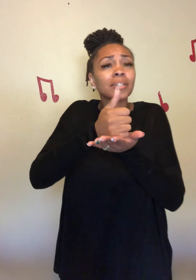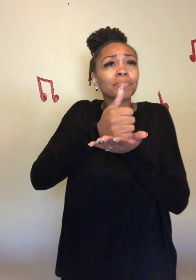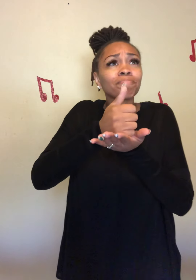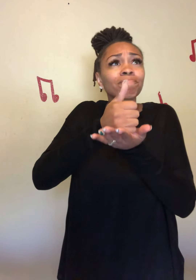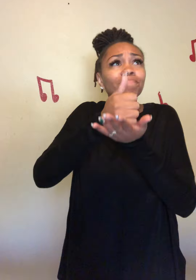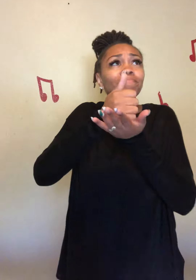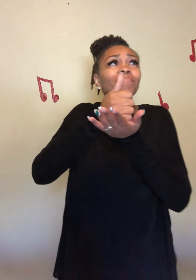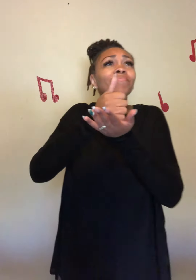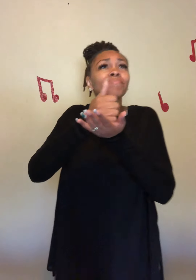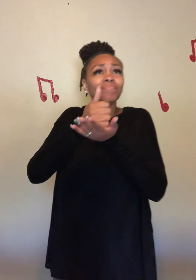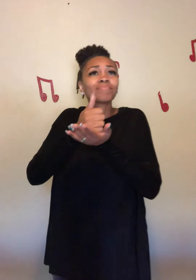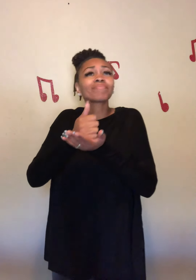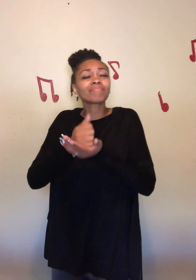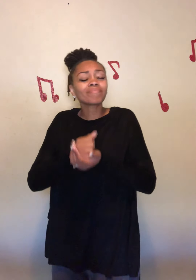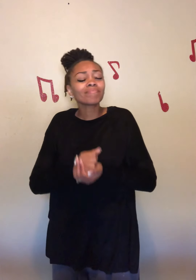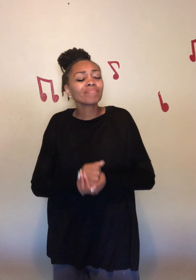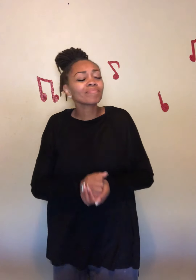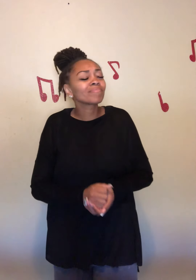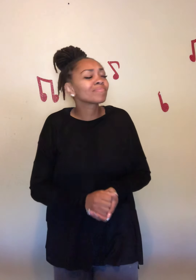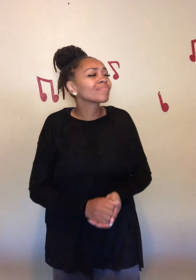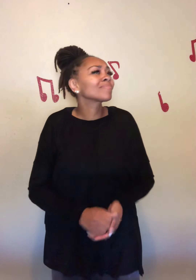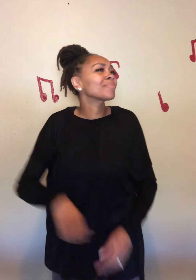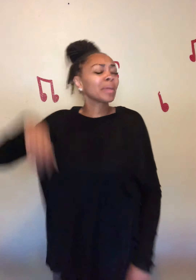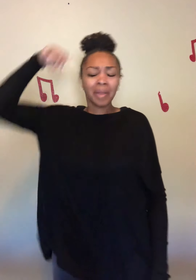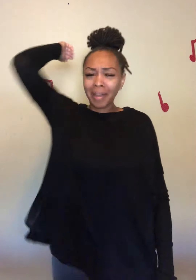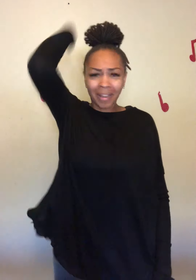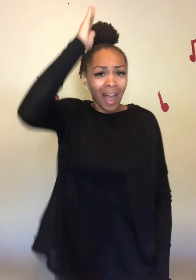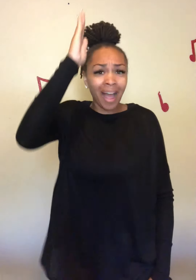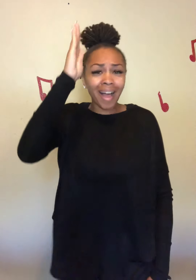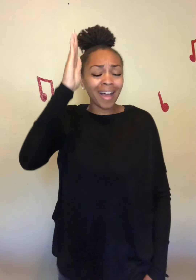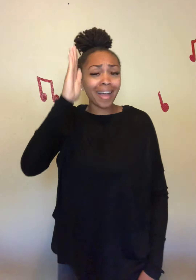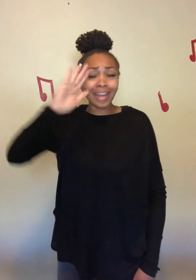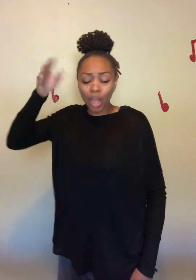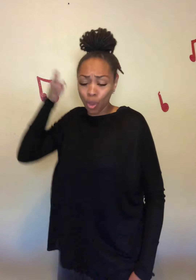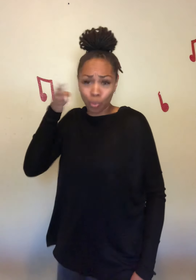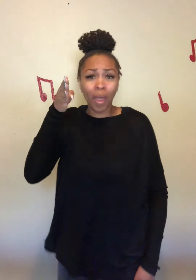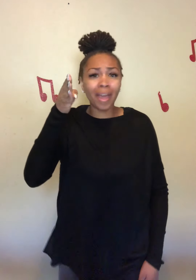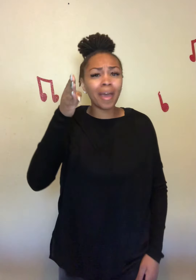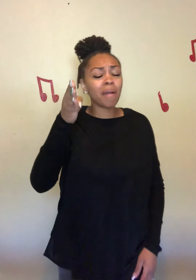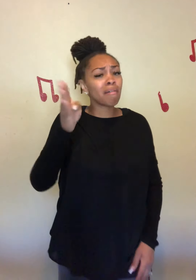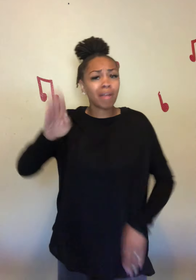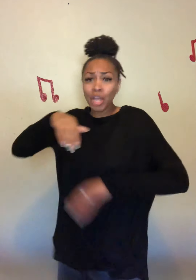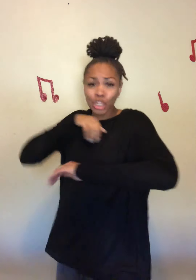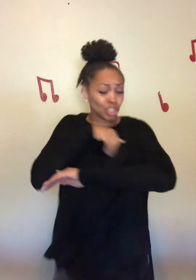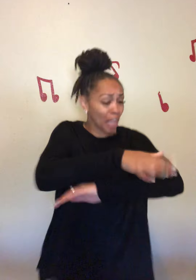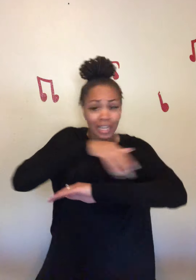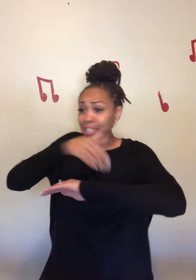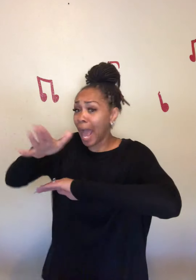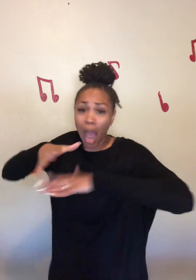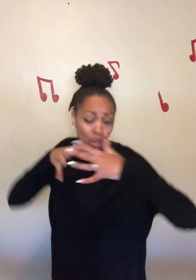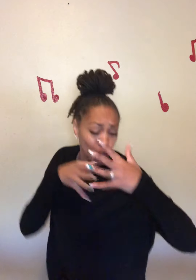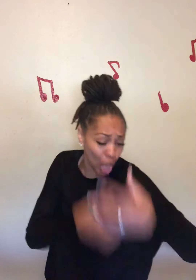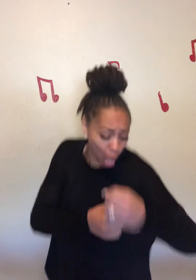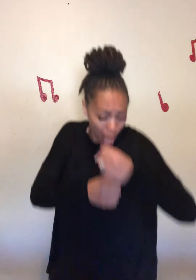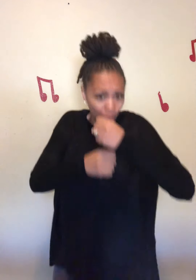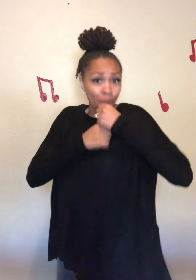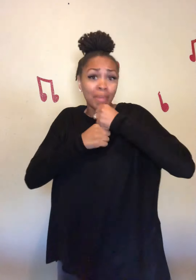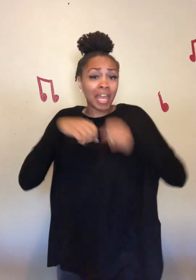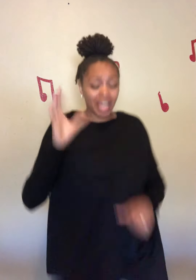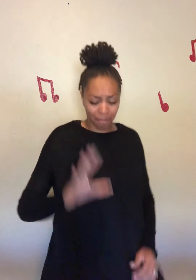I will send out an army To